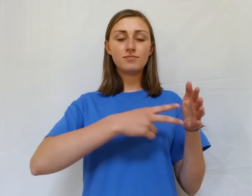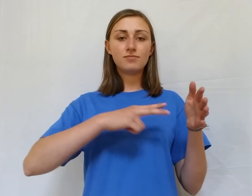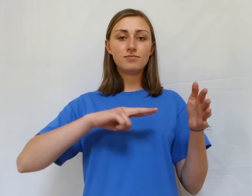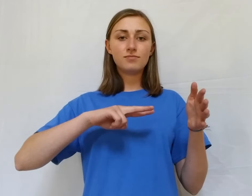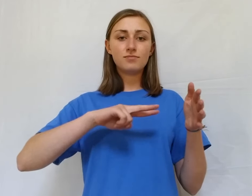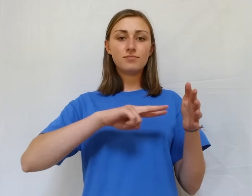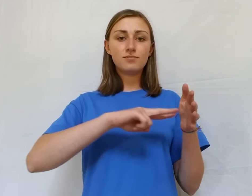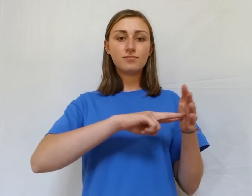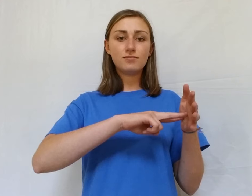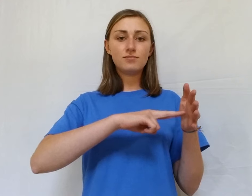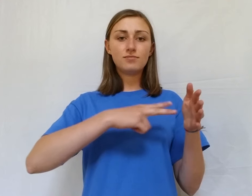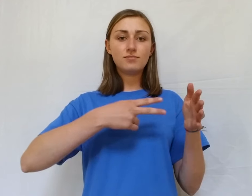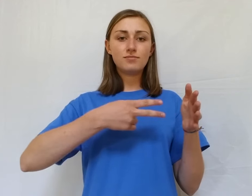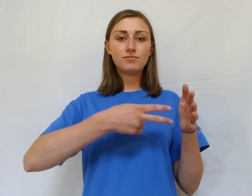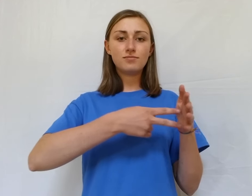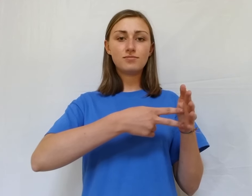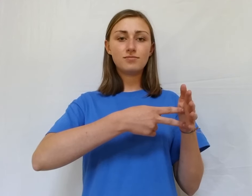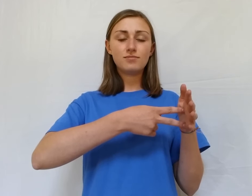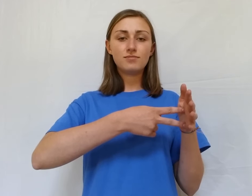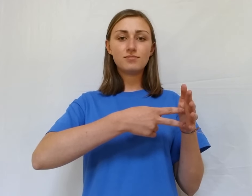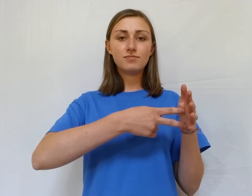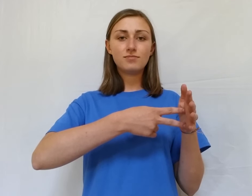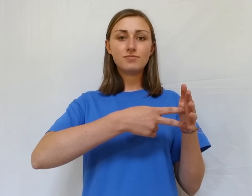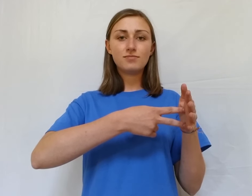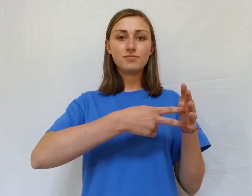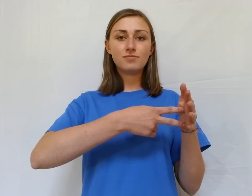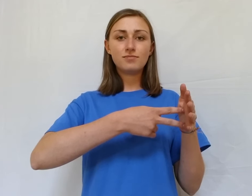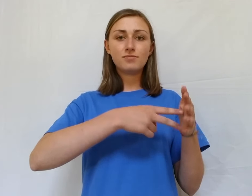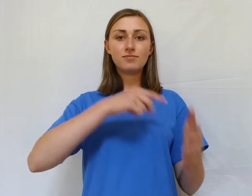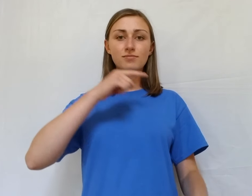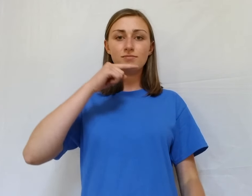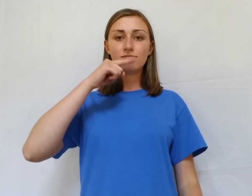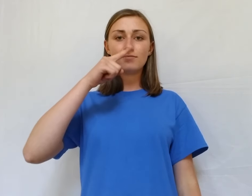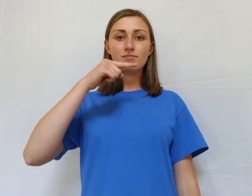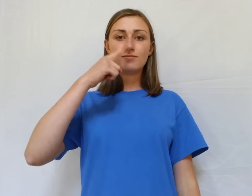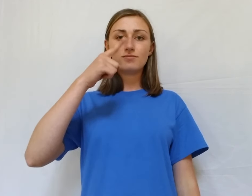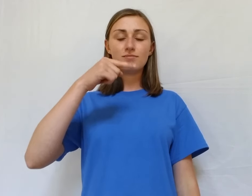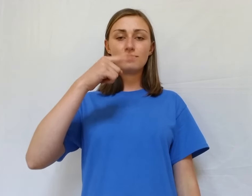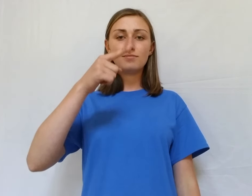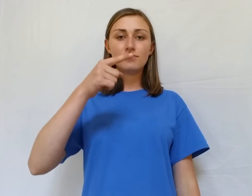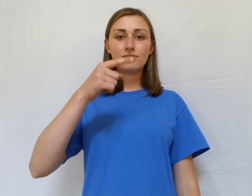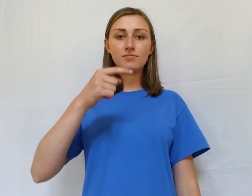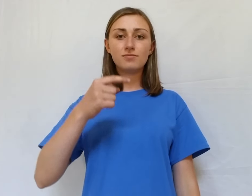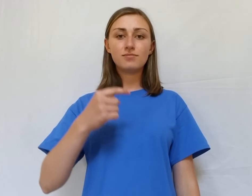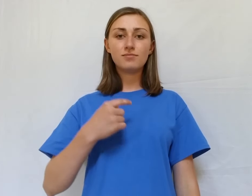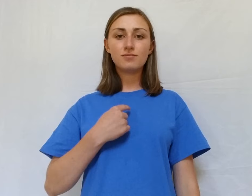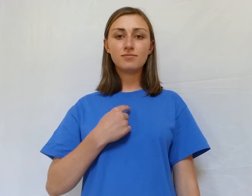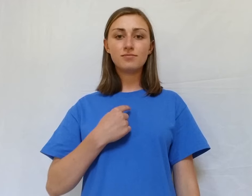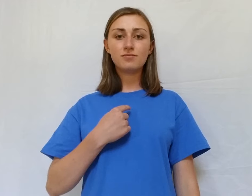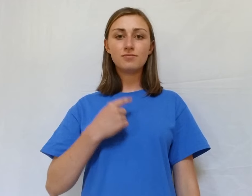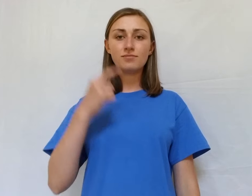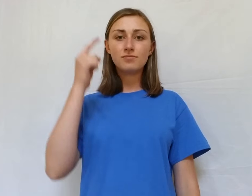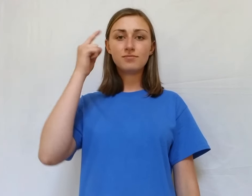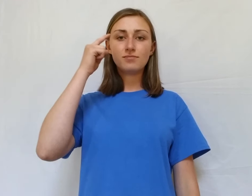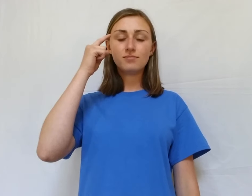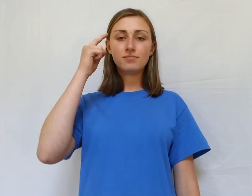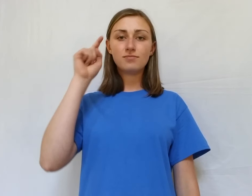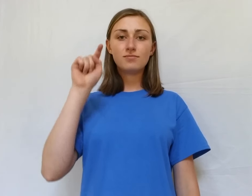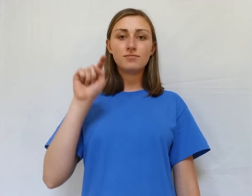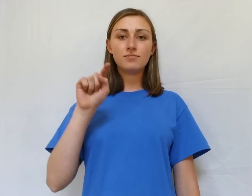Meaning To say I Think You're